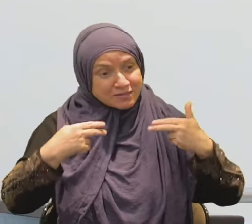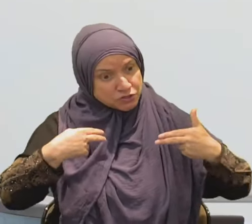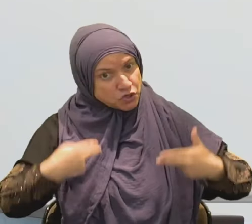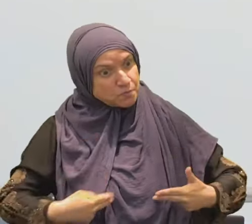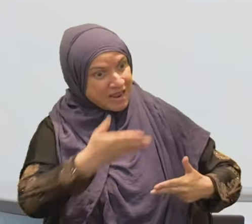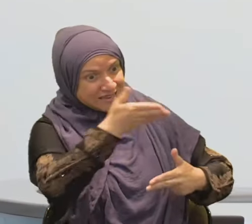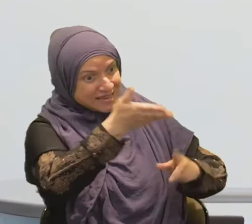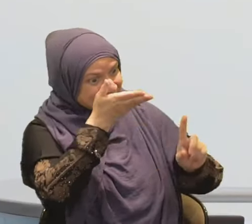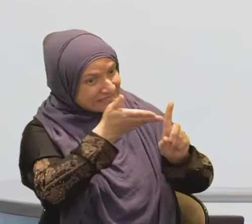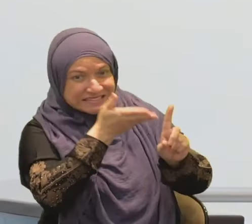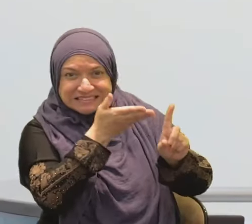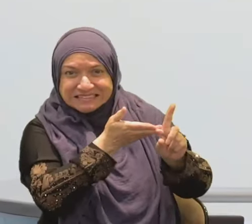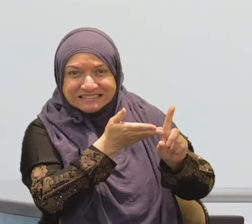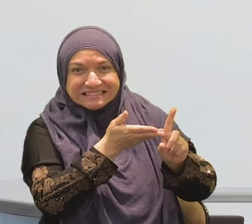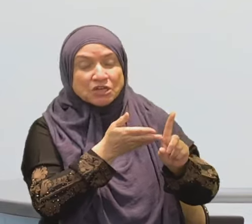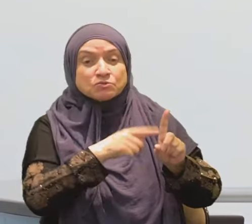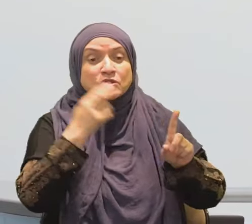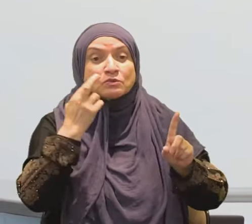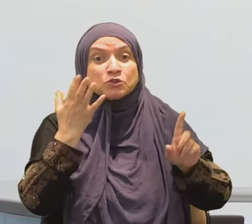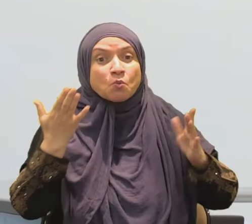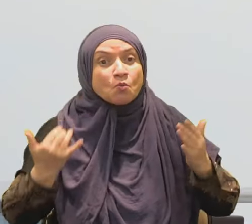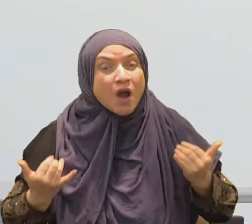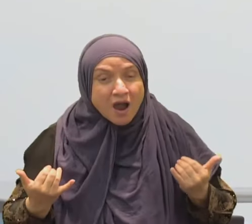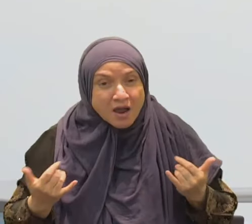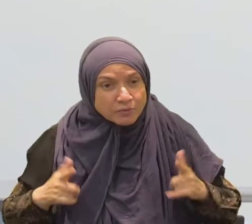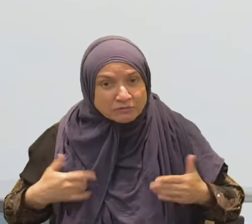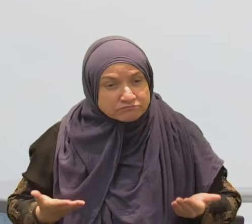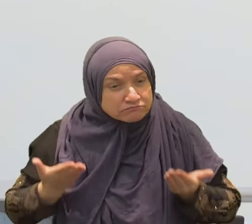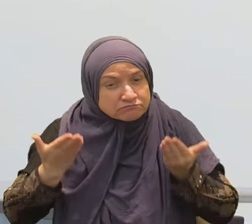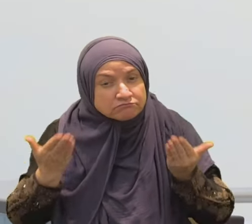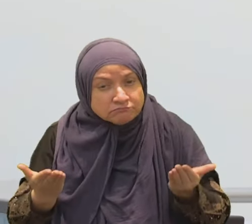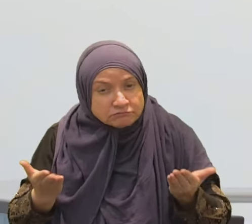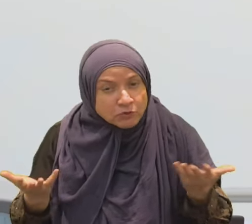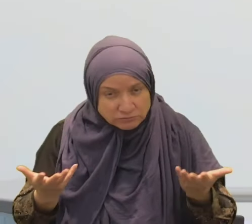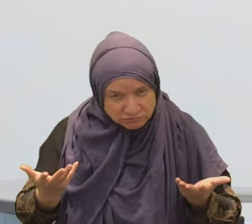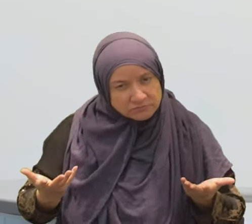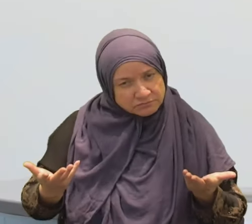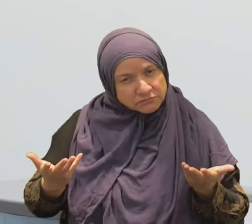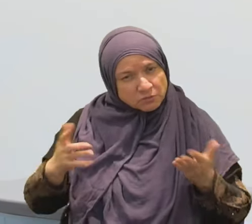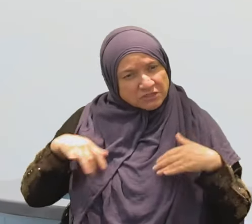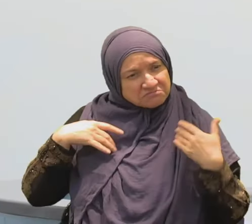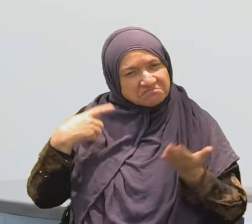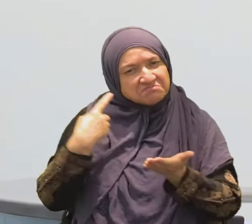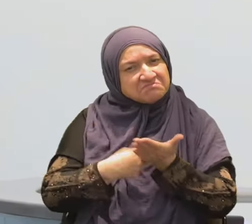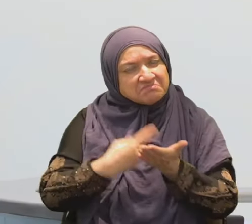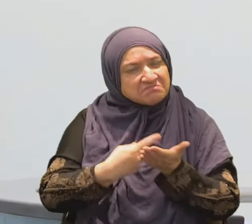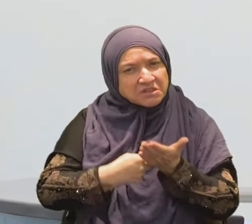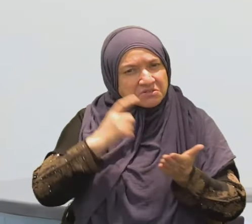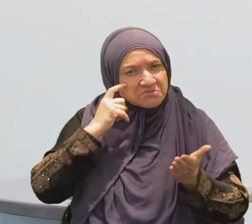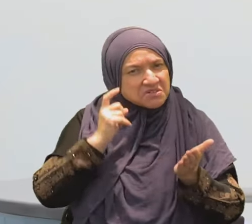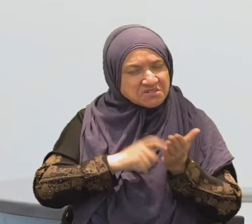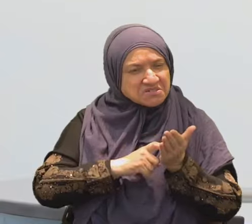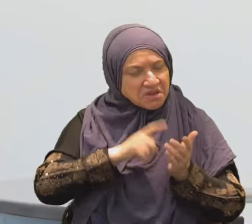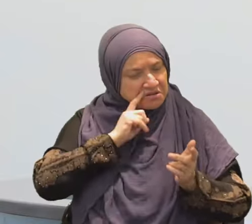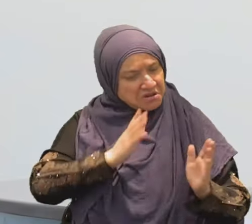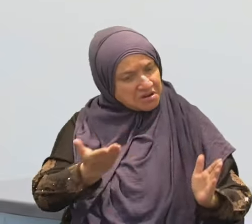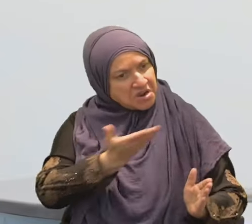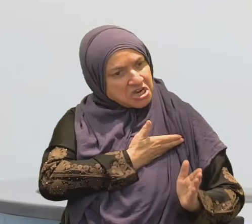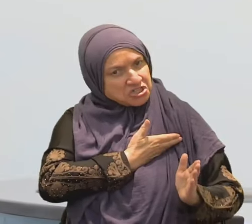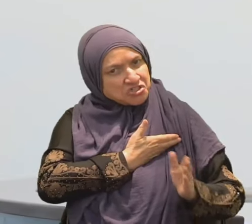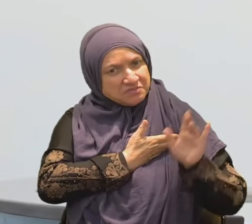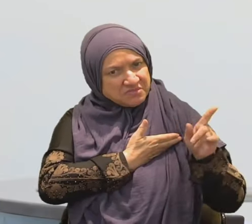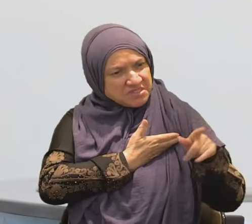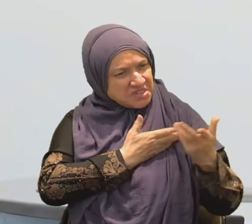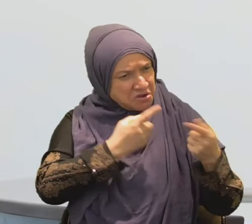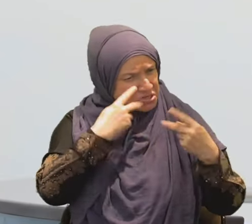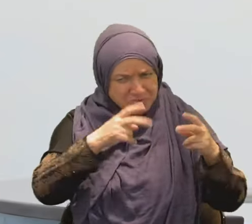this up is we all have witnessed for the last few months what's going on in Gaza. Kids are being butchered. The myth of